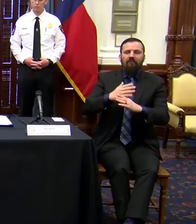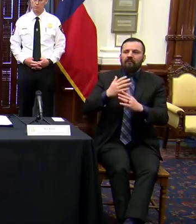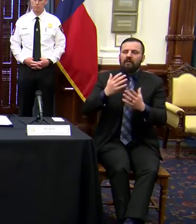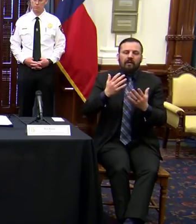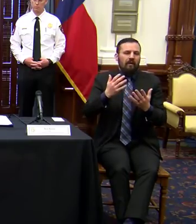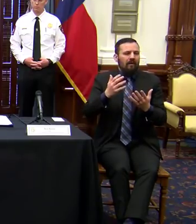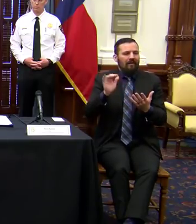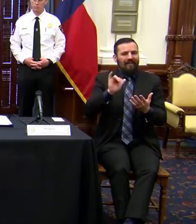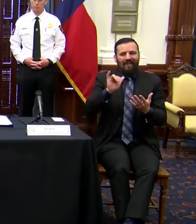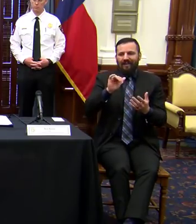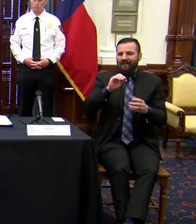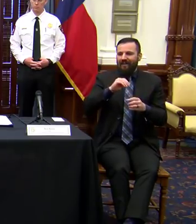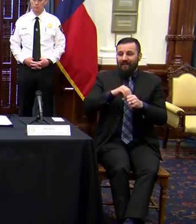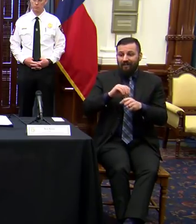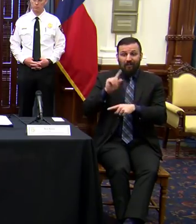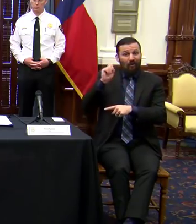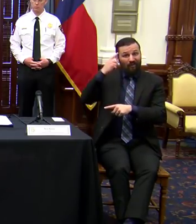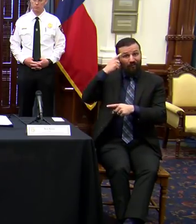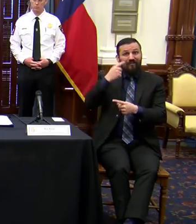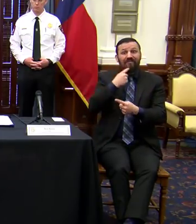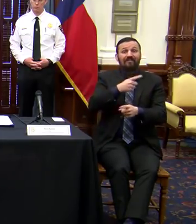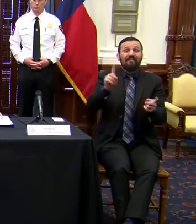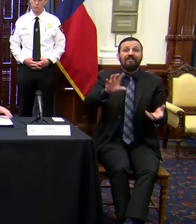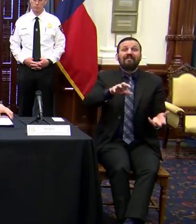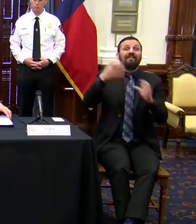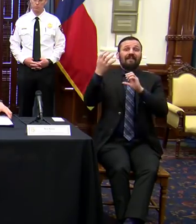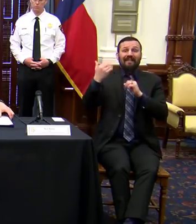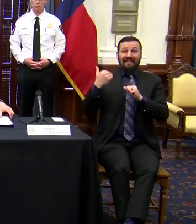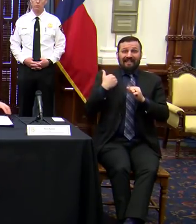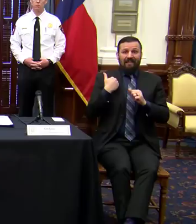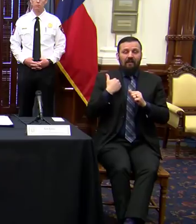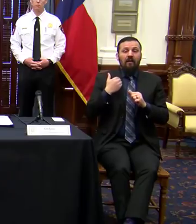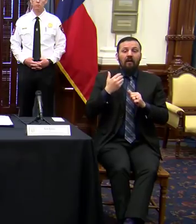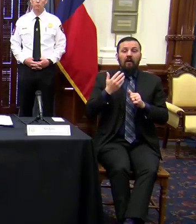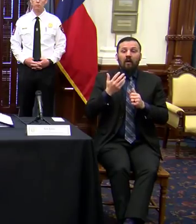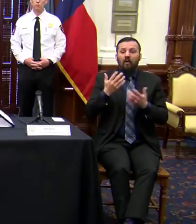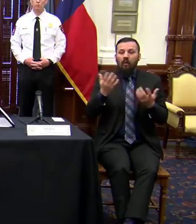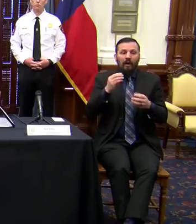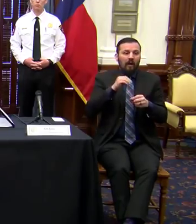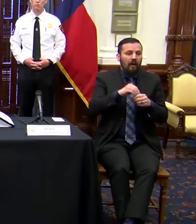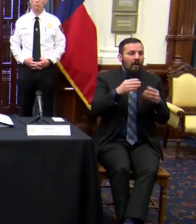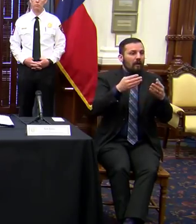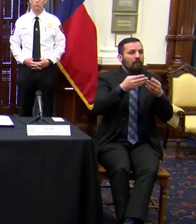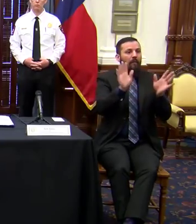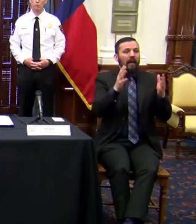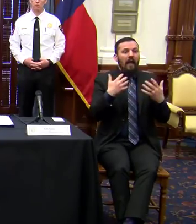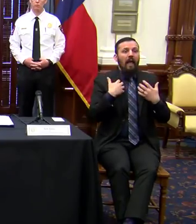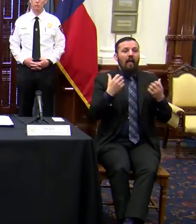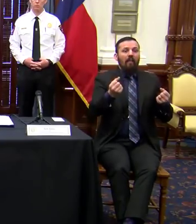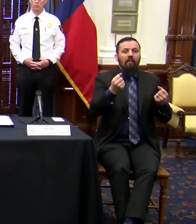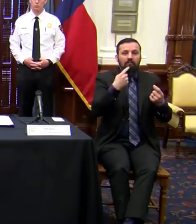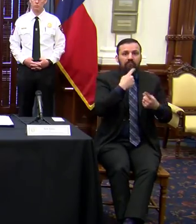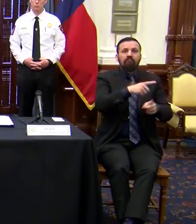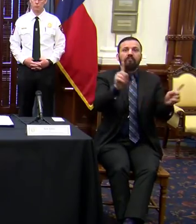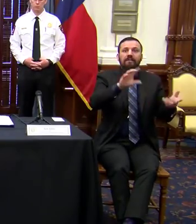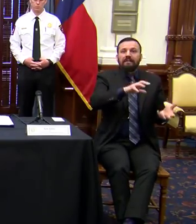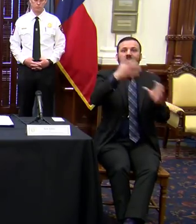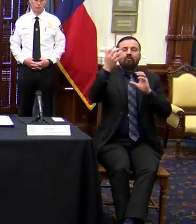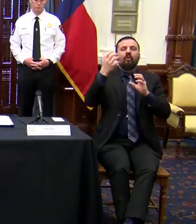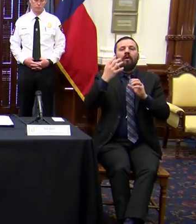Governor's Disaster Declaration, the items that are in the Public Health Disaster Declaration, and in the Governor's